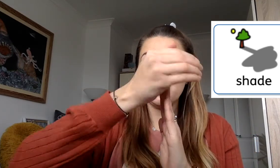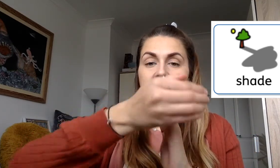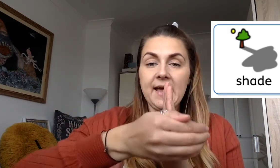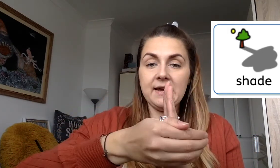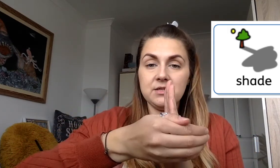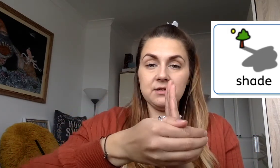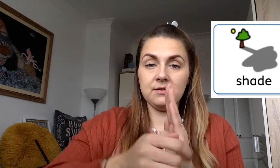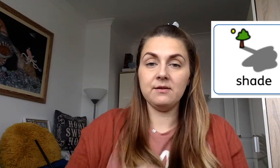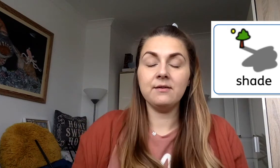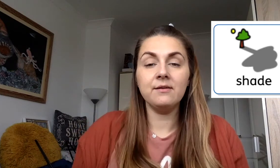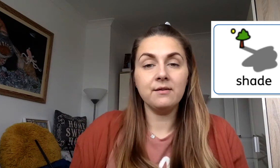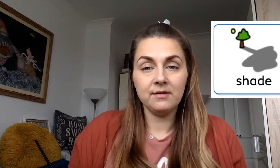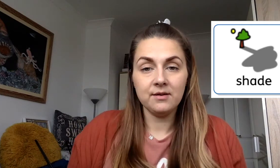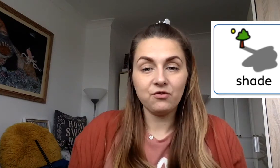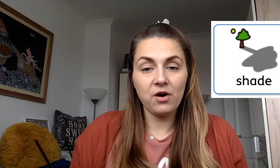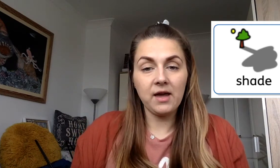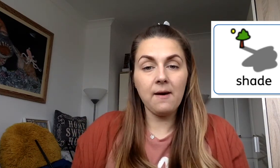Shade. Try again.